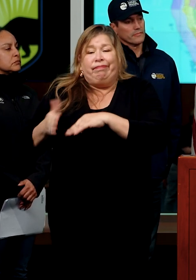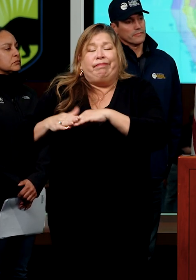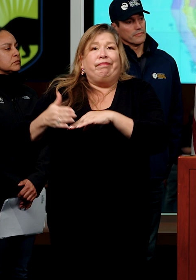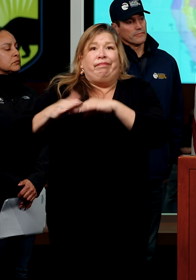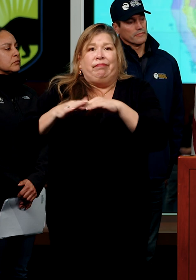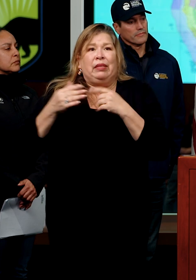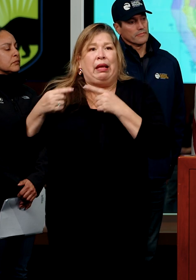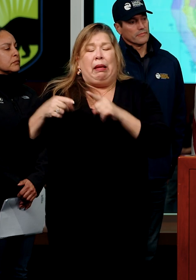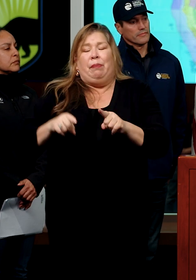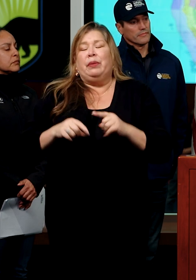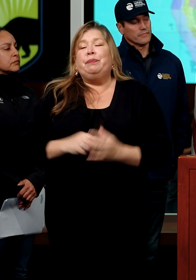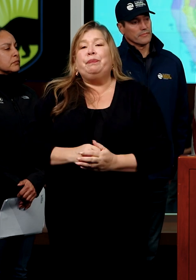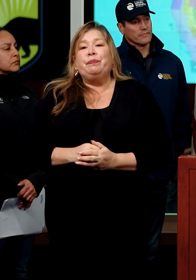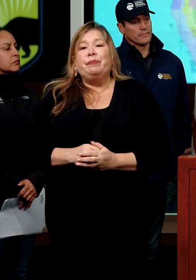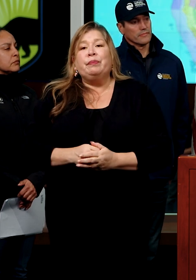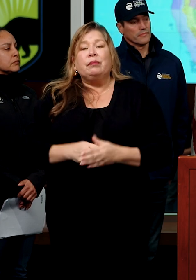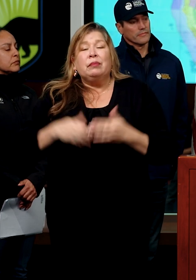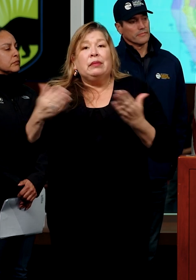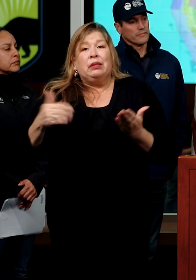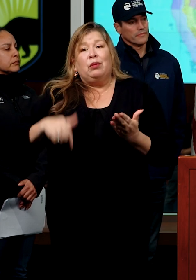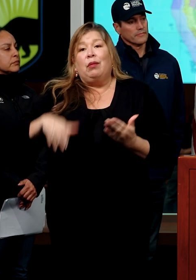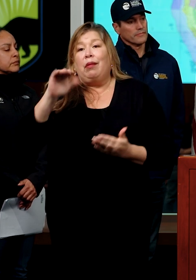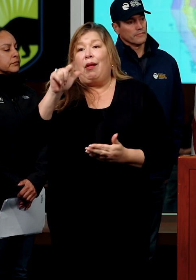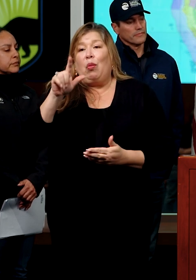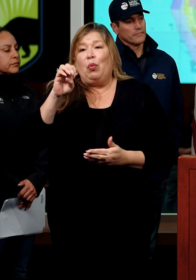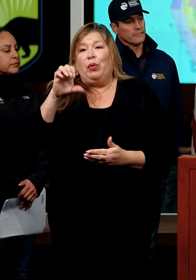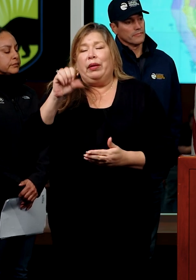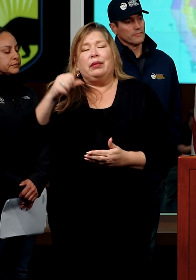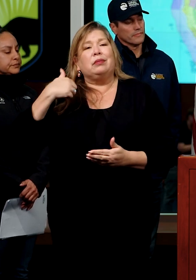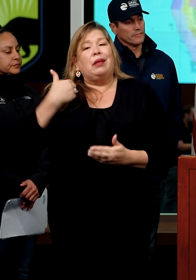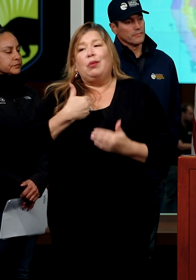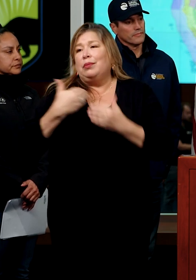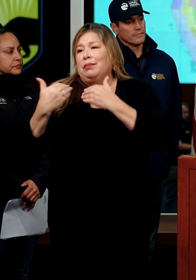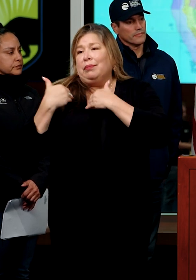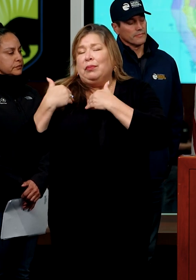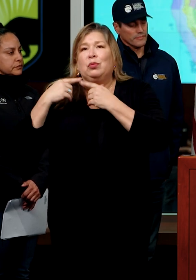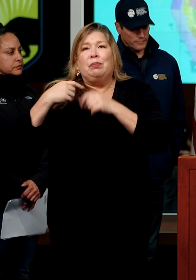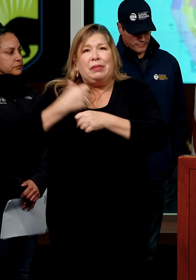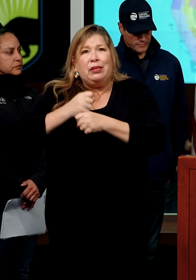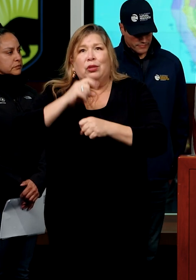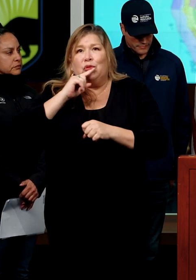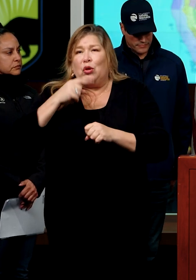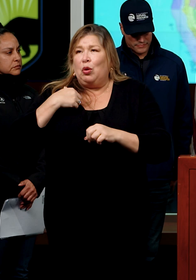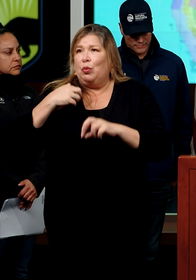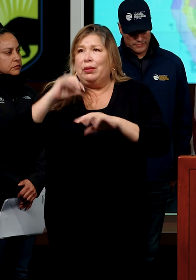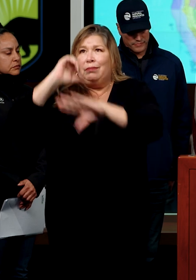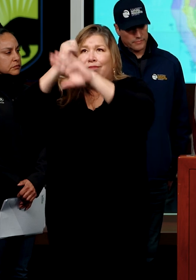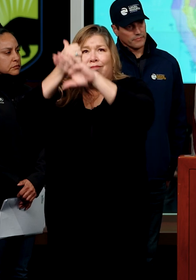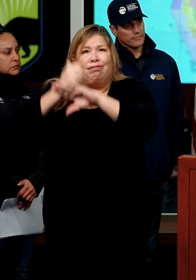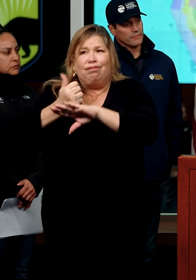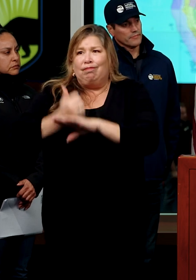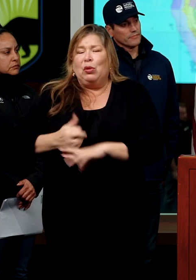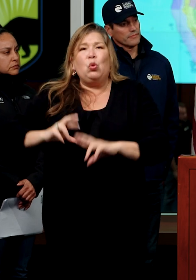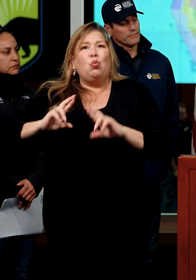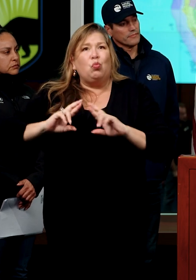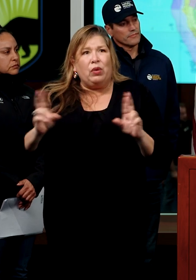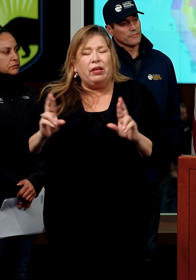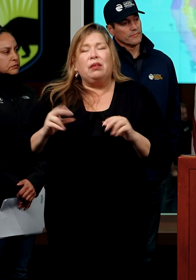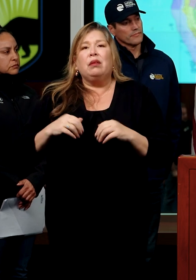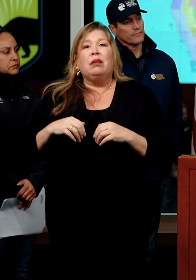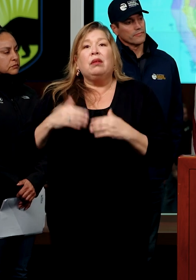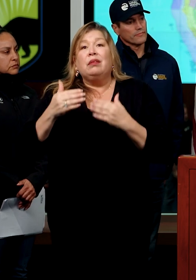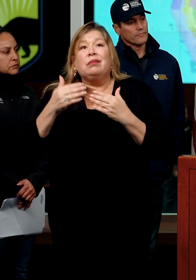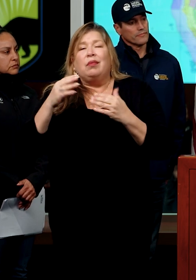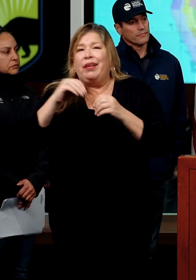So Cal OES has coordinated response resources pre-positioned across the state to ensure that